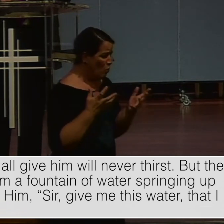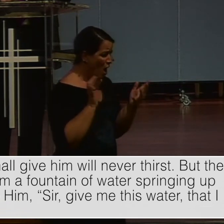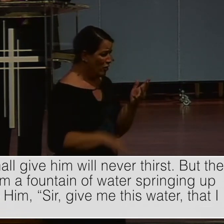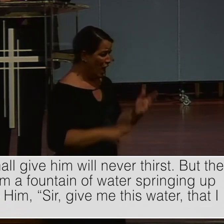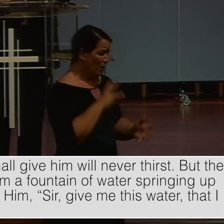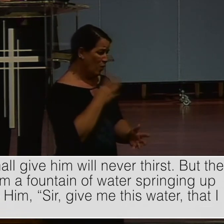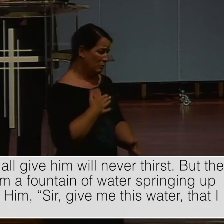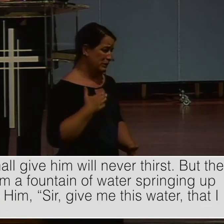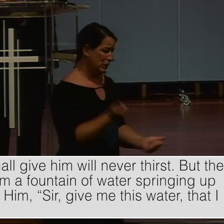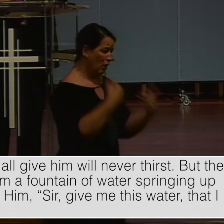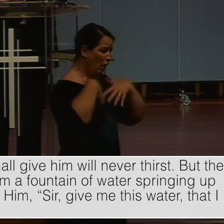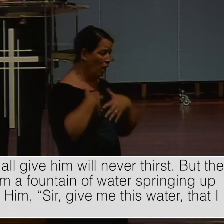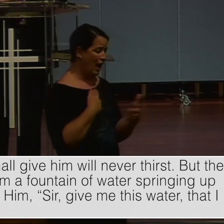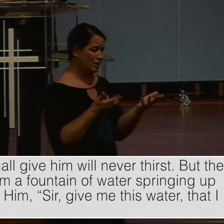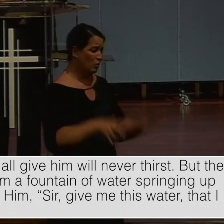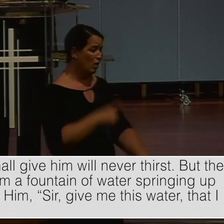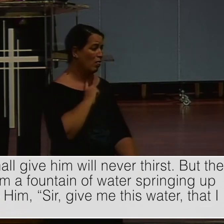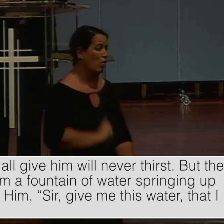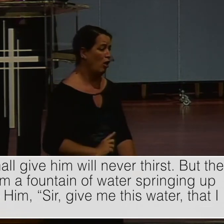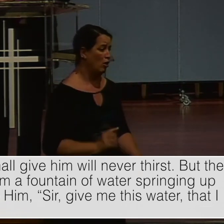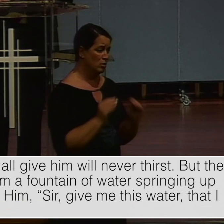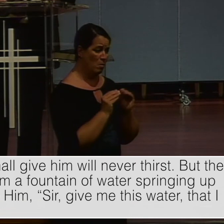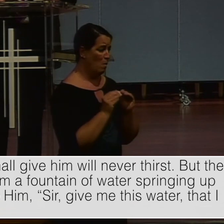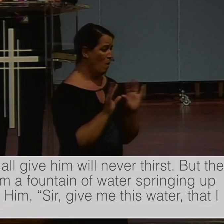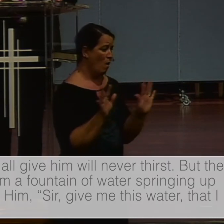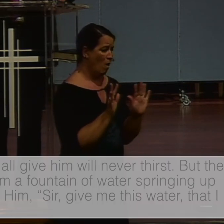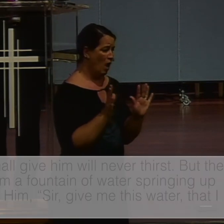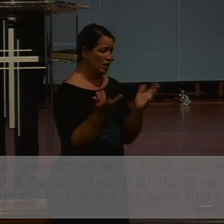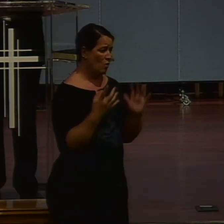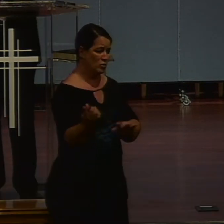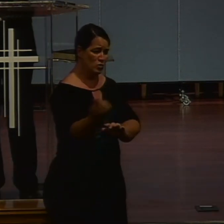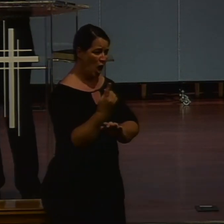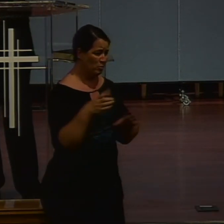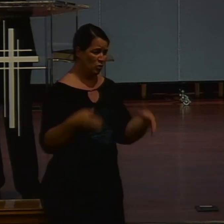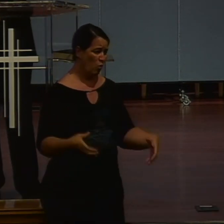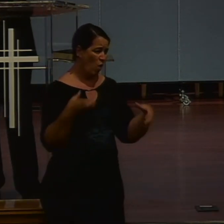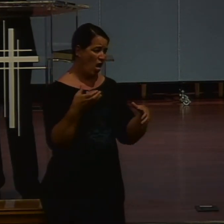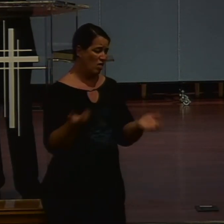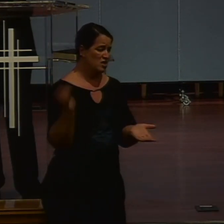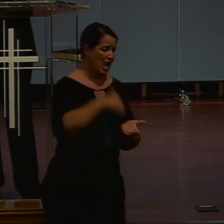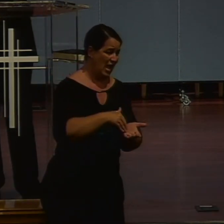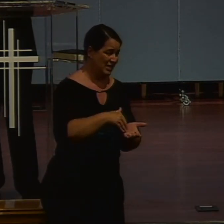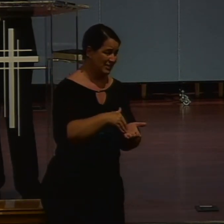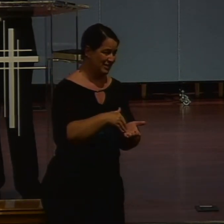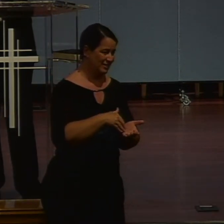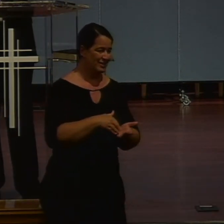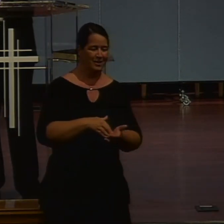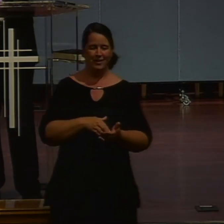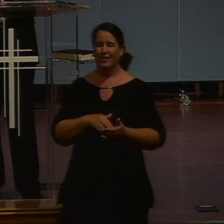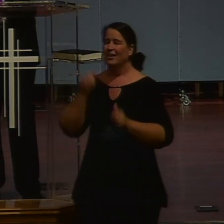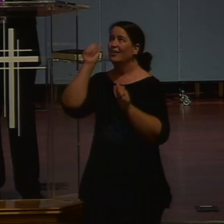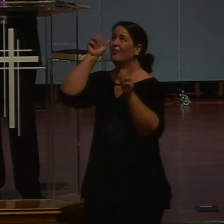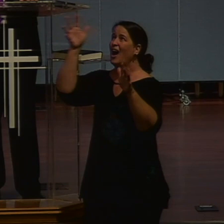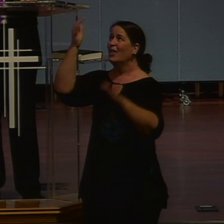water that I may not thirst nor come here to draw all father. We know that the Samaritan woman